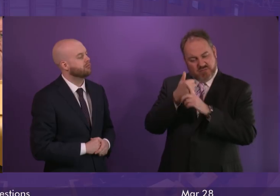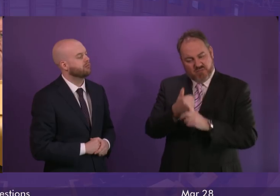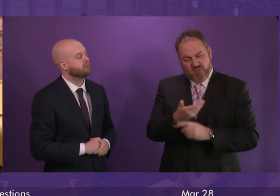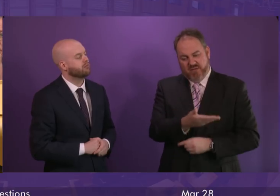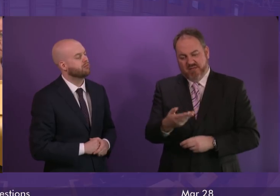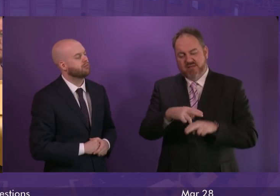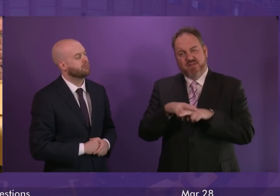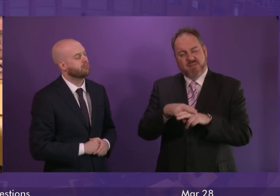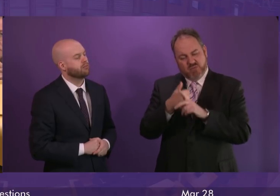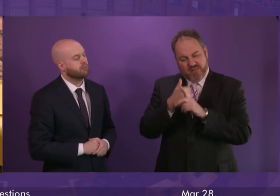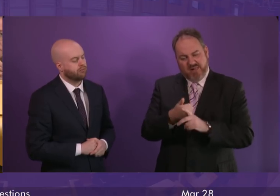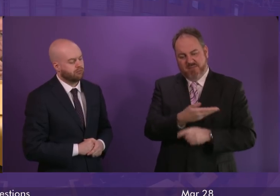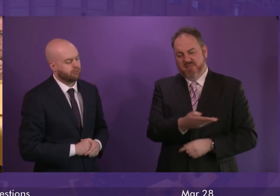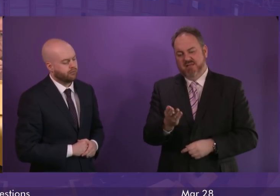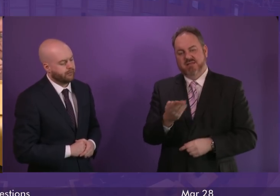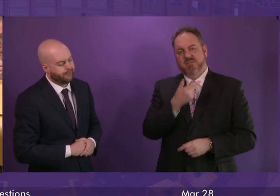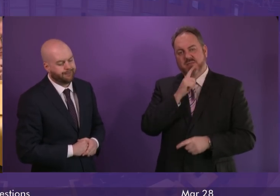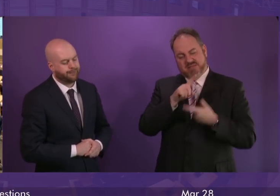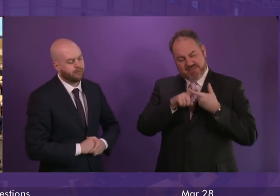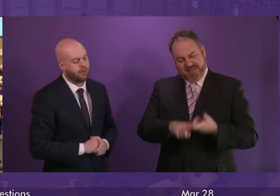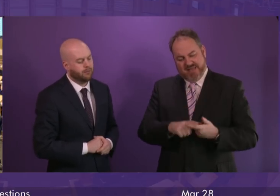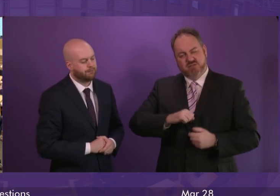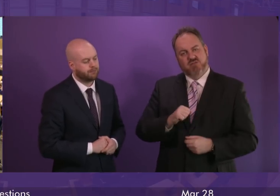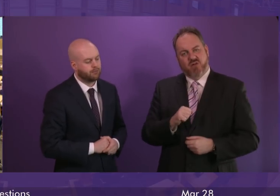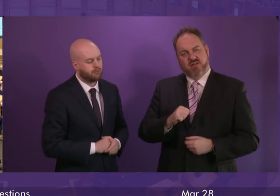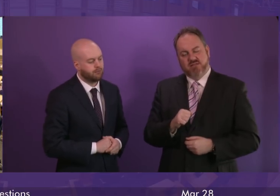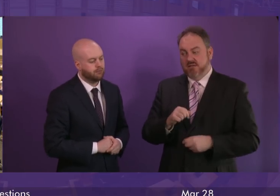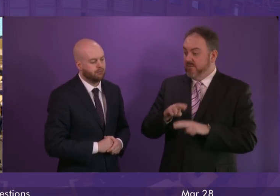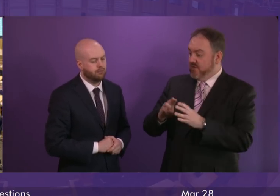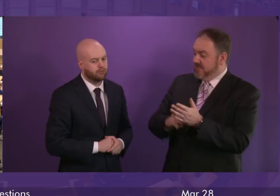can take to help my constituents remain in Scotland? First Minister.